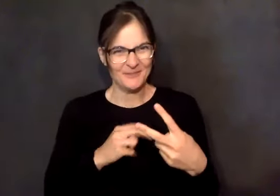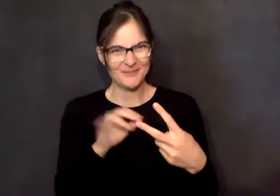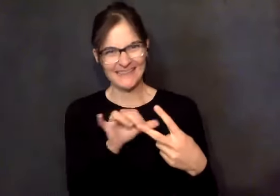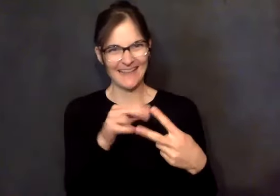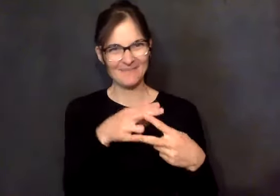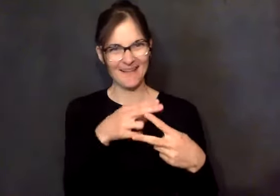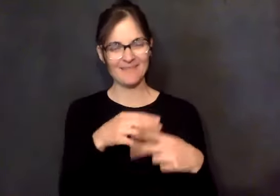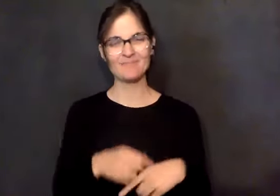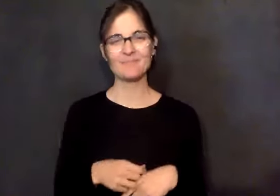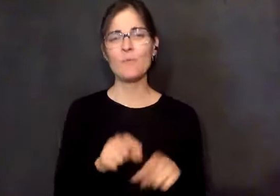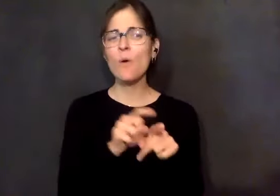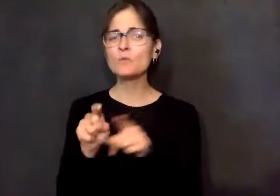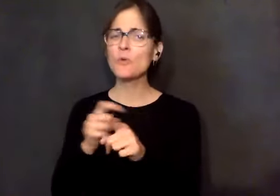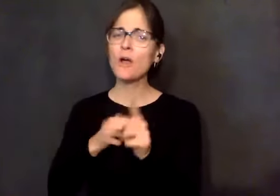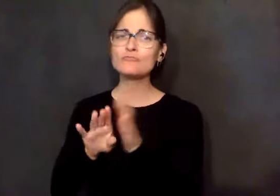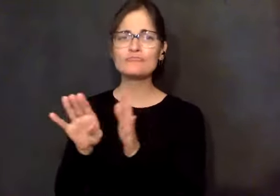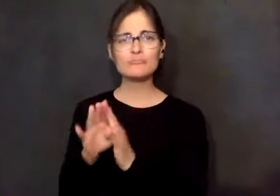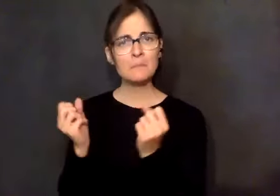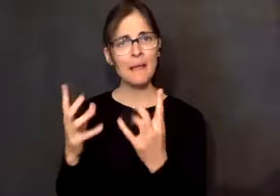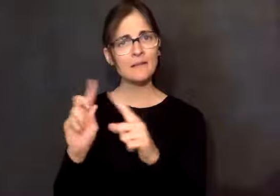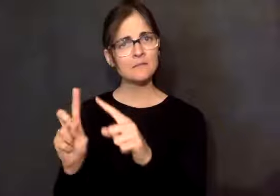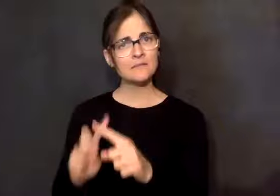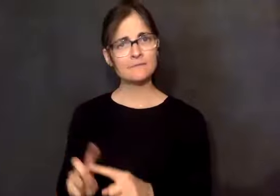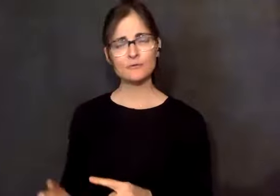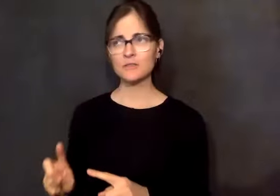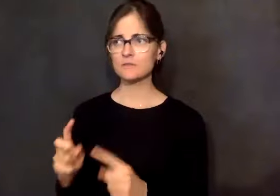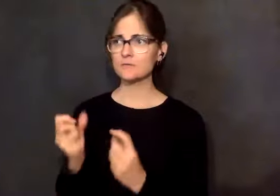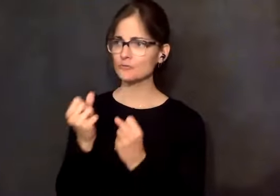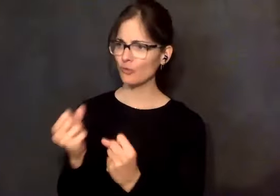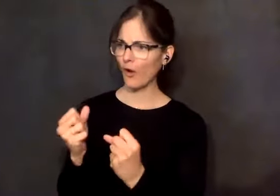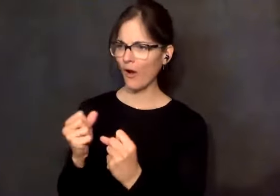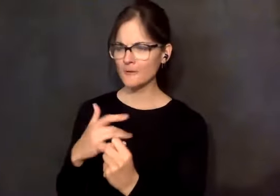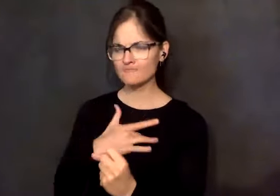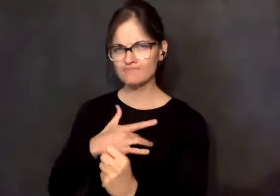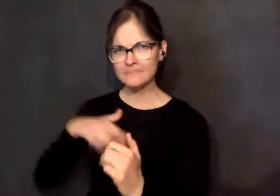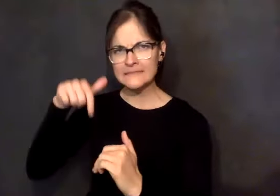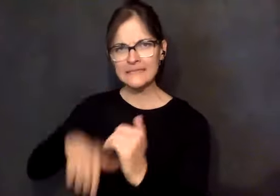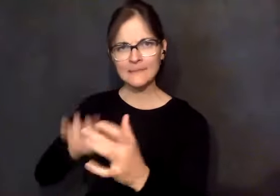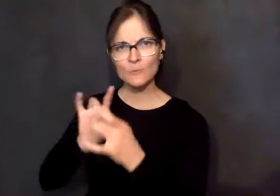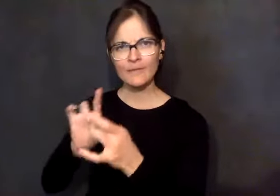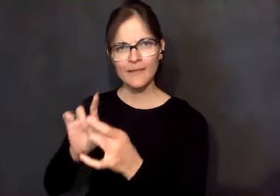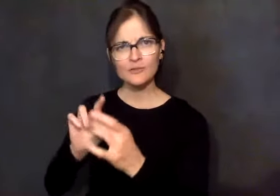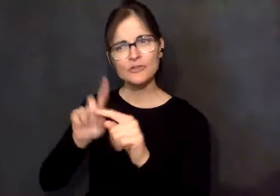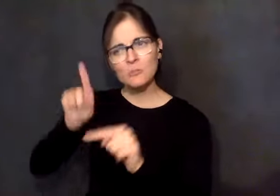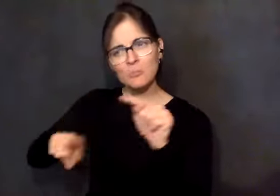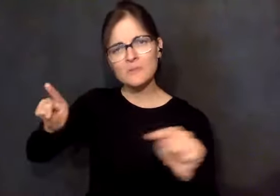said, isn't that amazing? And then I've had lots of meaningful relationships with men in my life and they have been Rick's.